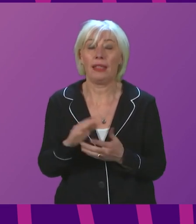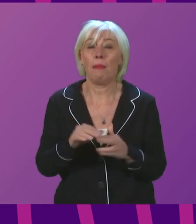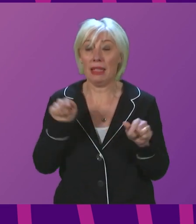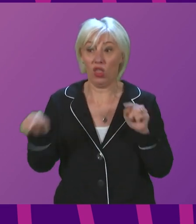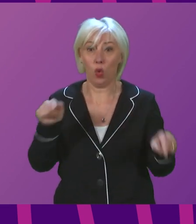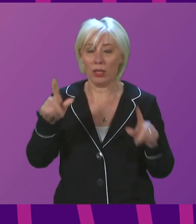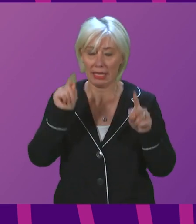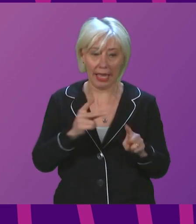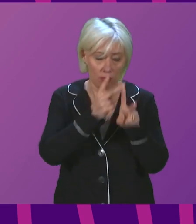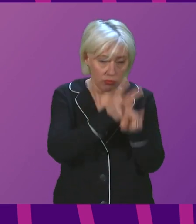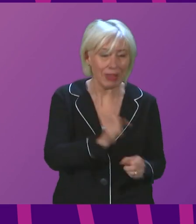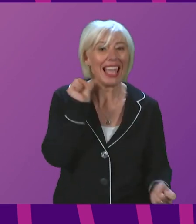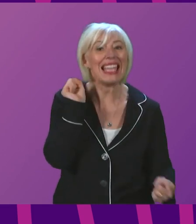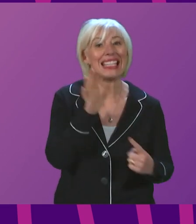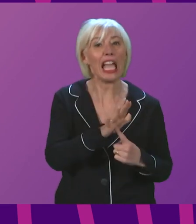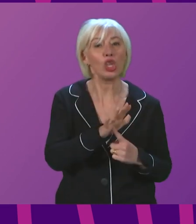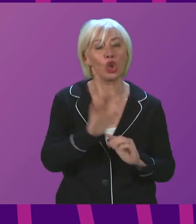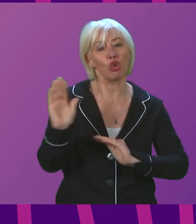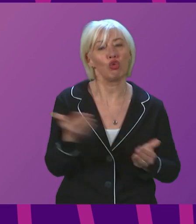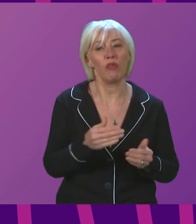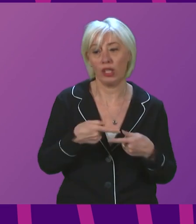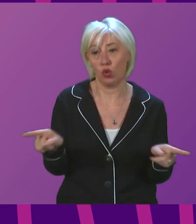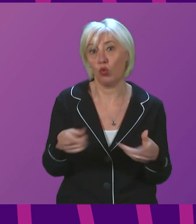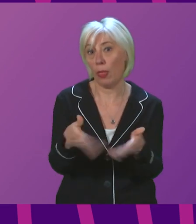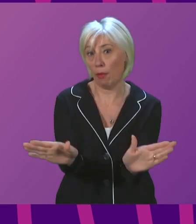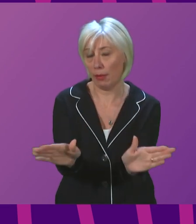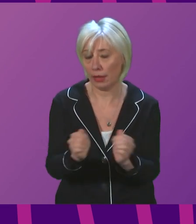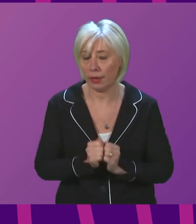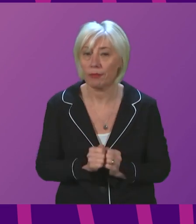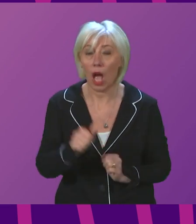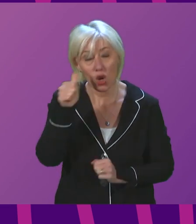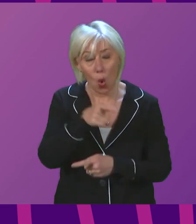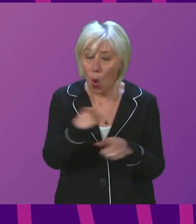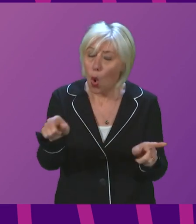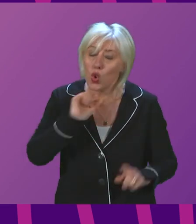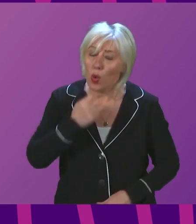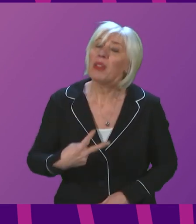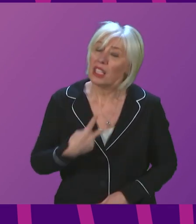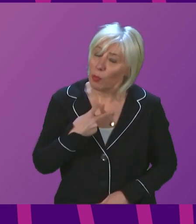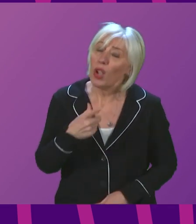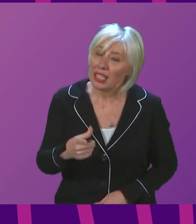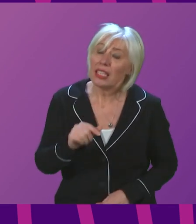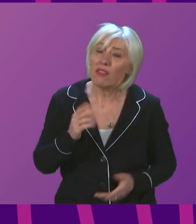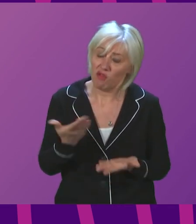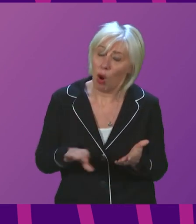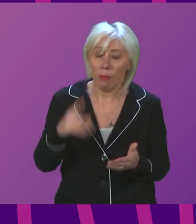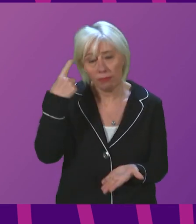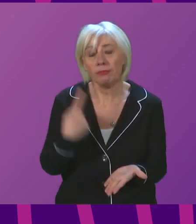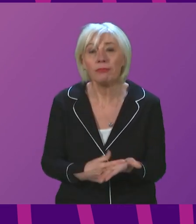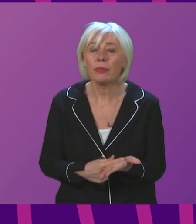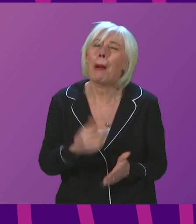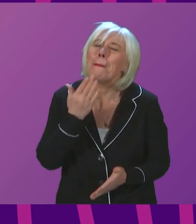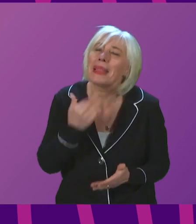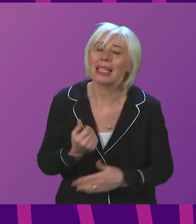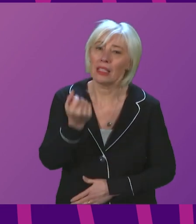delivering essential services to the public. So I would ask the public, despite the disappointment I know this decision will generate, to please understand